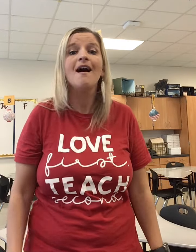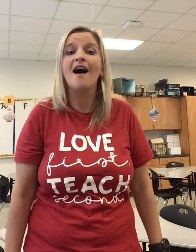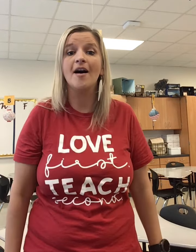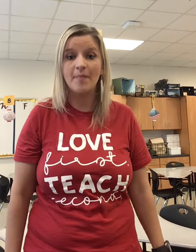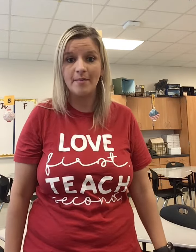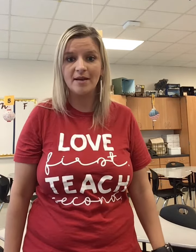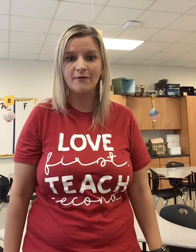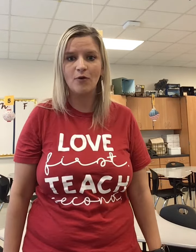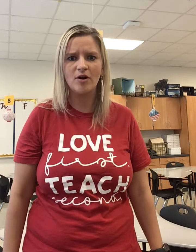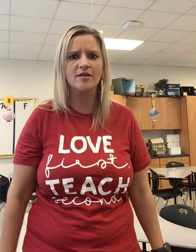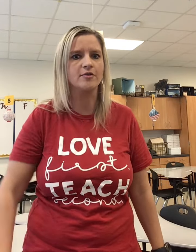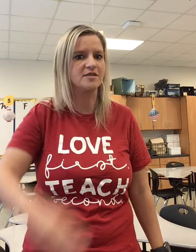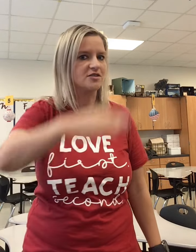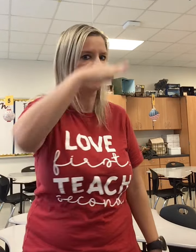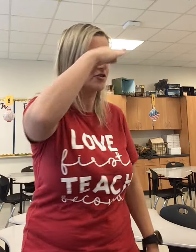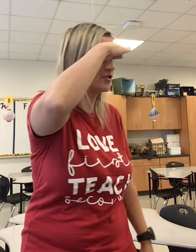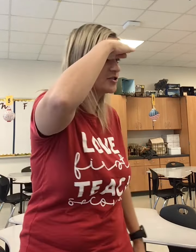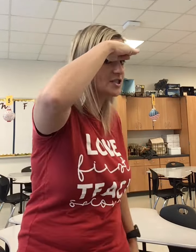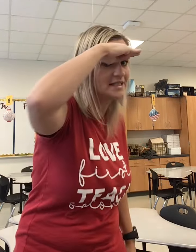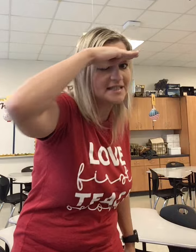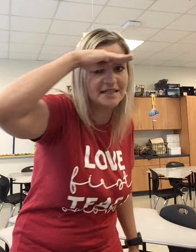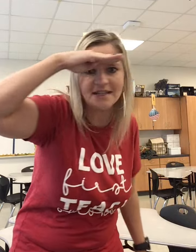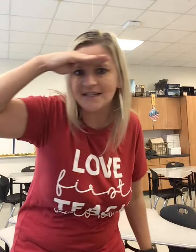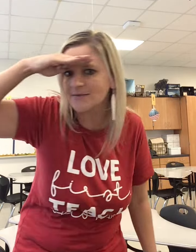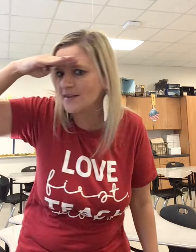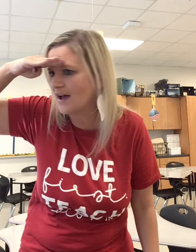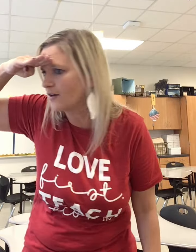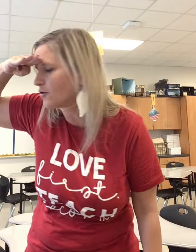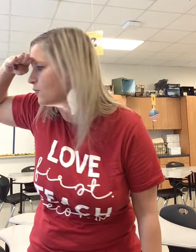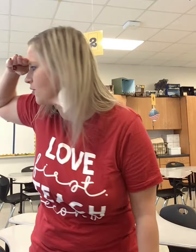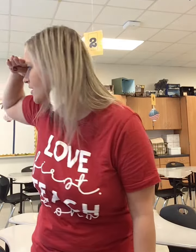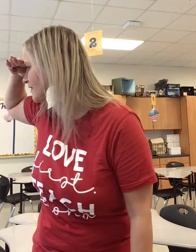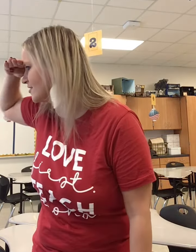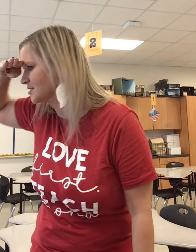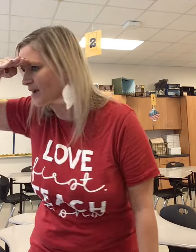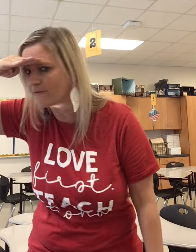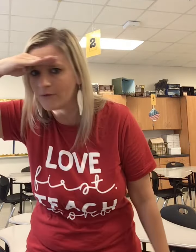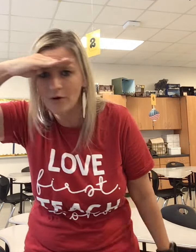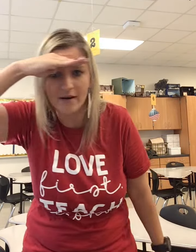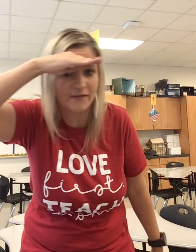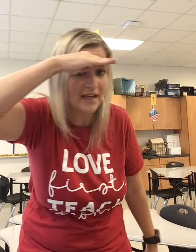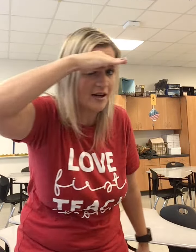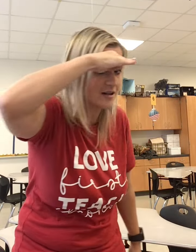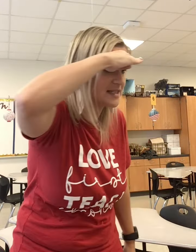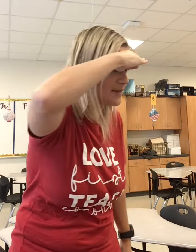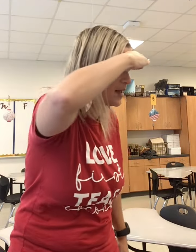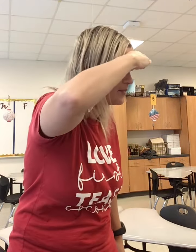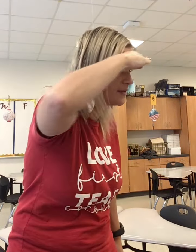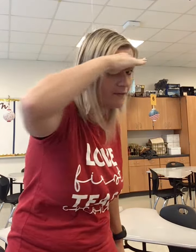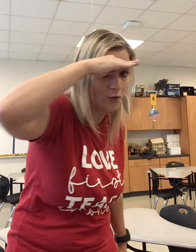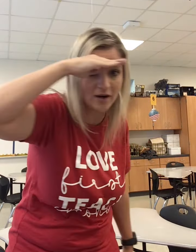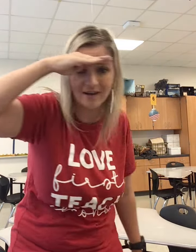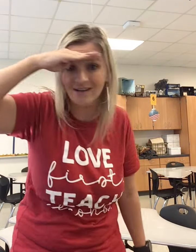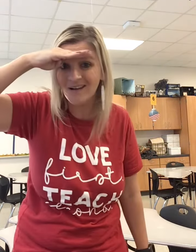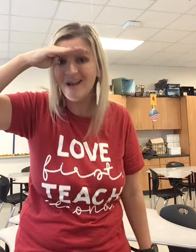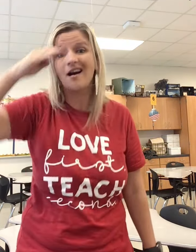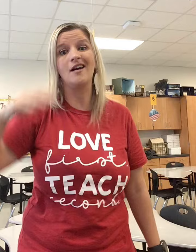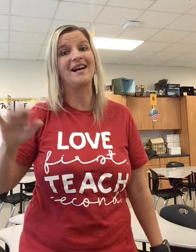Amendment 4, no search and seize without a warrant. There's my four fingers. Amendment 4. All right,